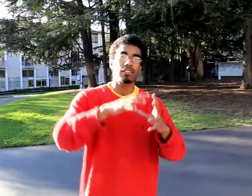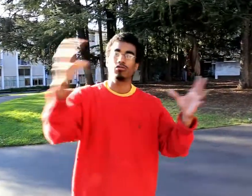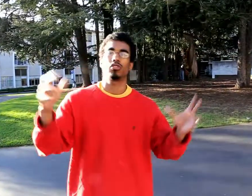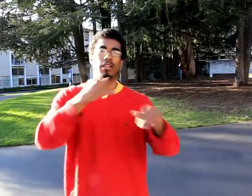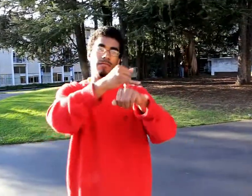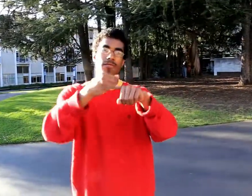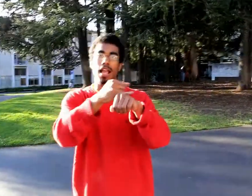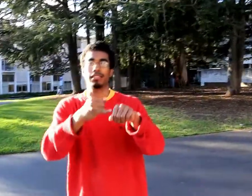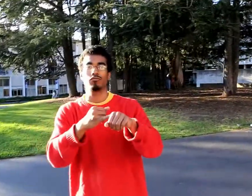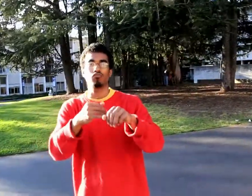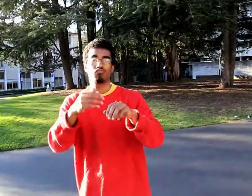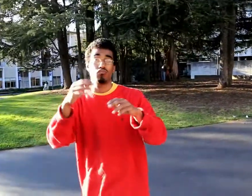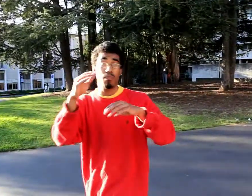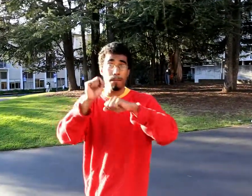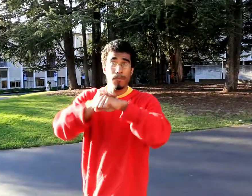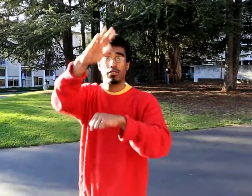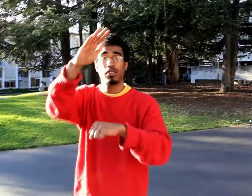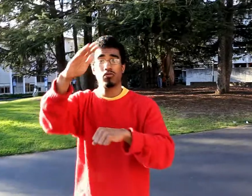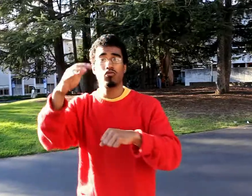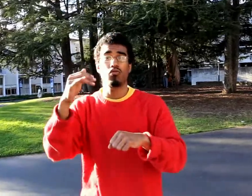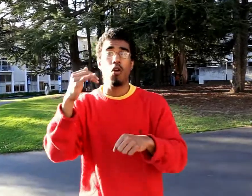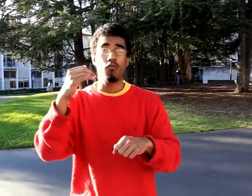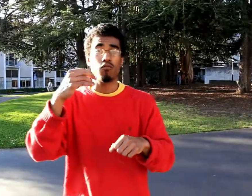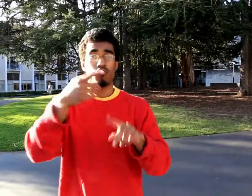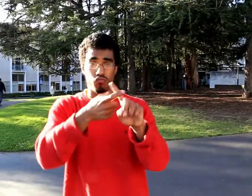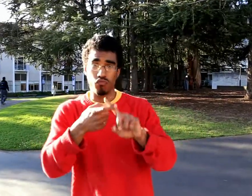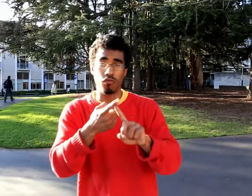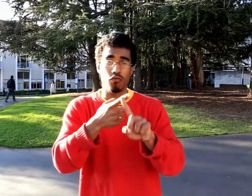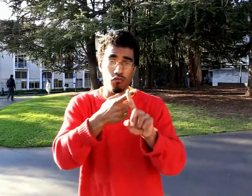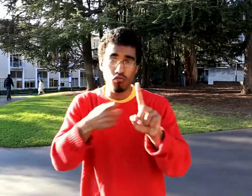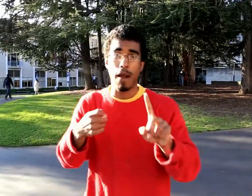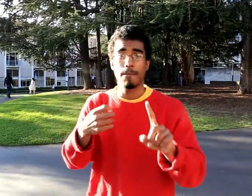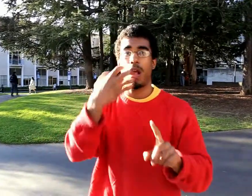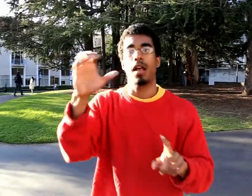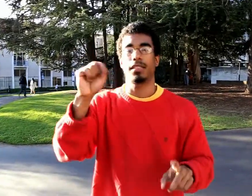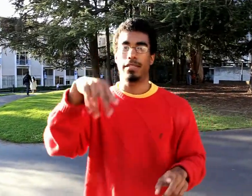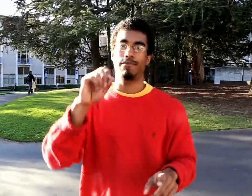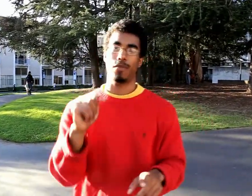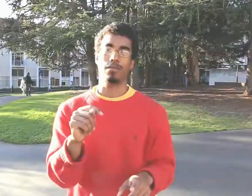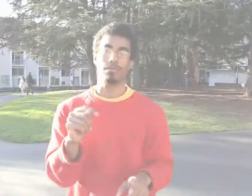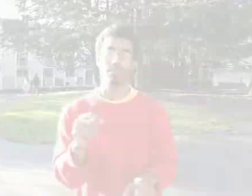A lot of islands and mountains come from hot spots.